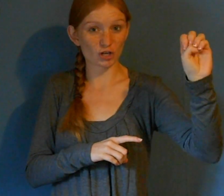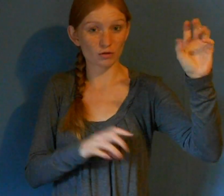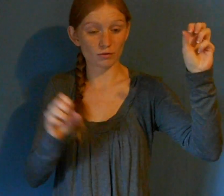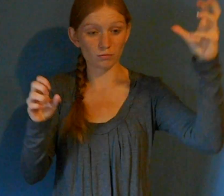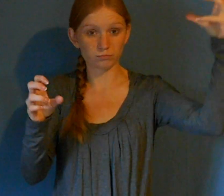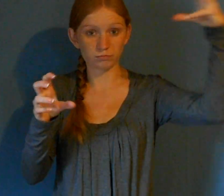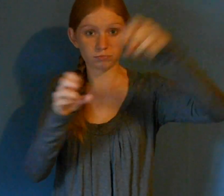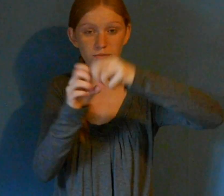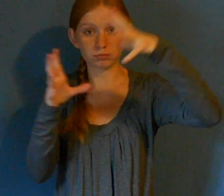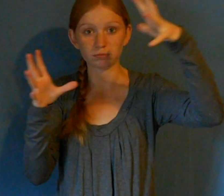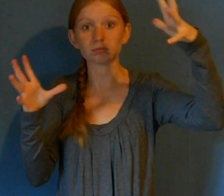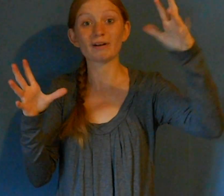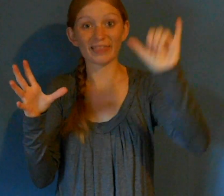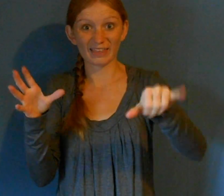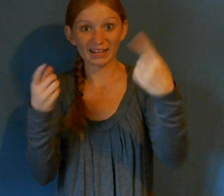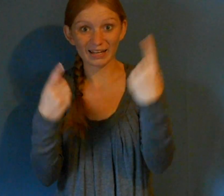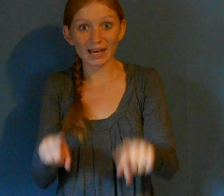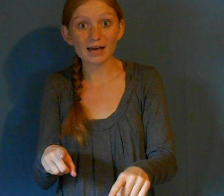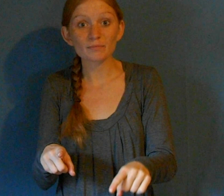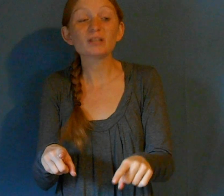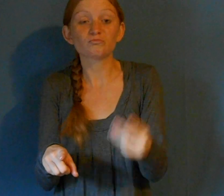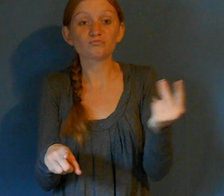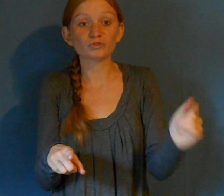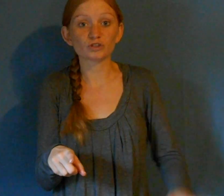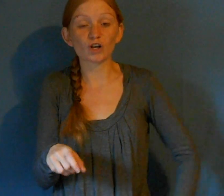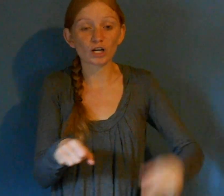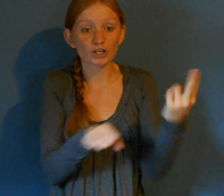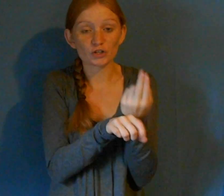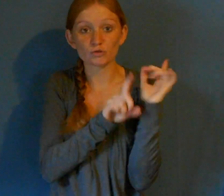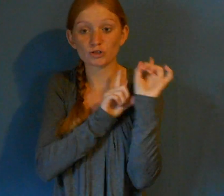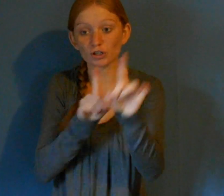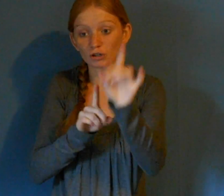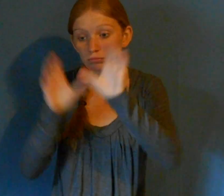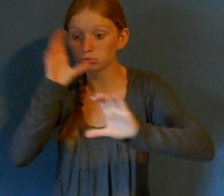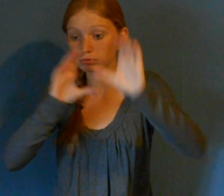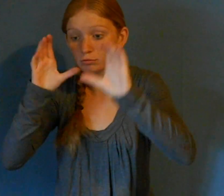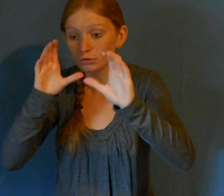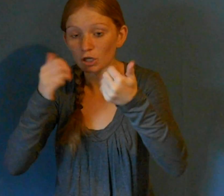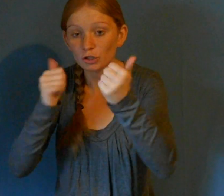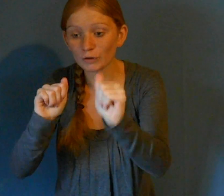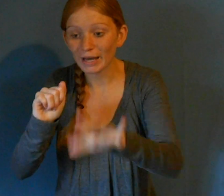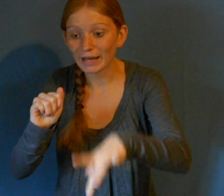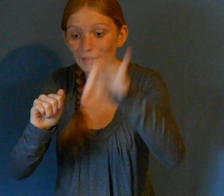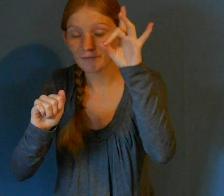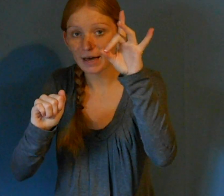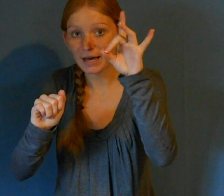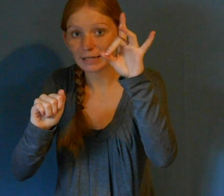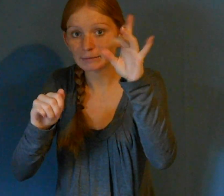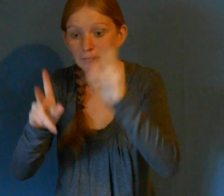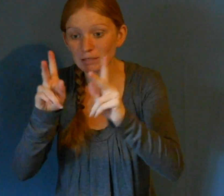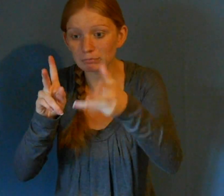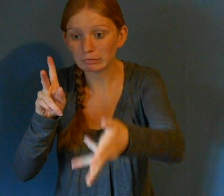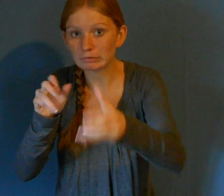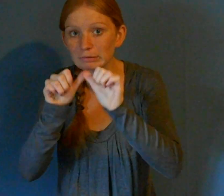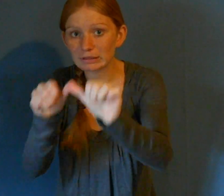the Lacey Pearson investigation. They also are used as barricornic and bomb sniffing dogs.